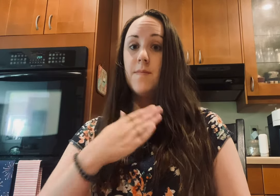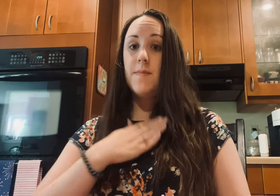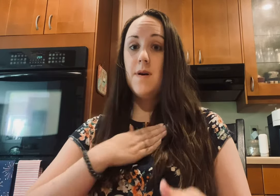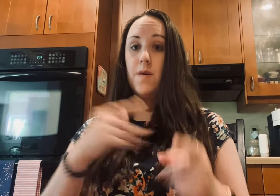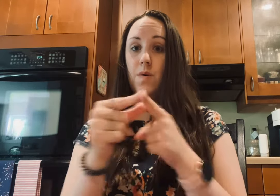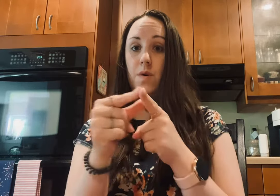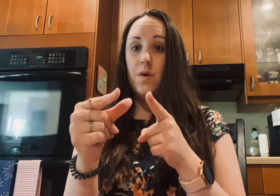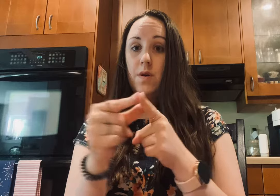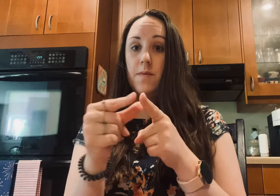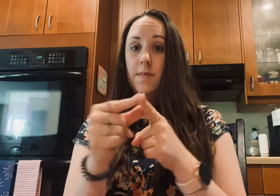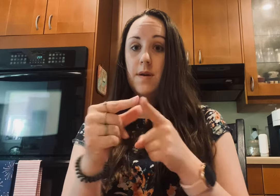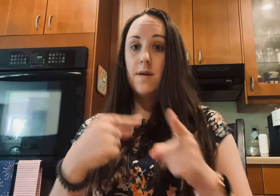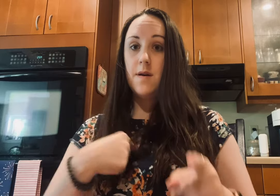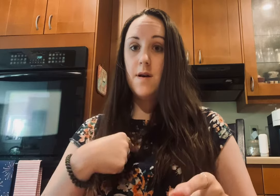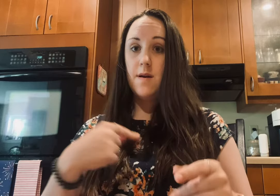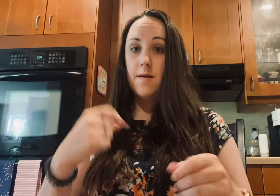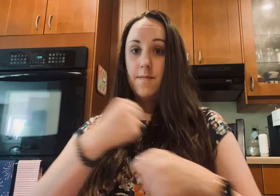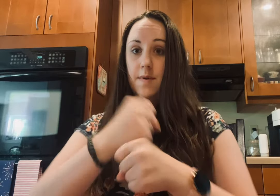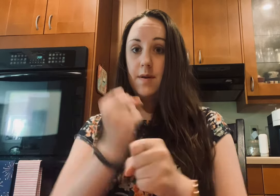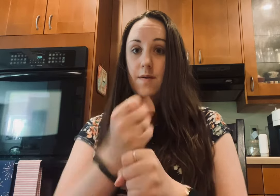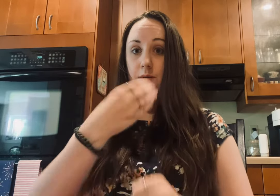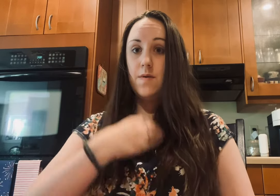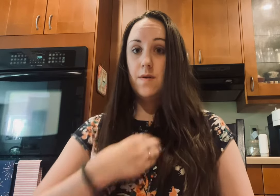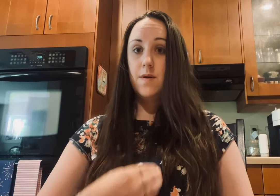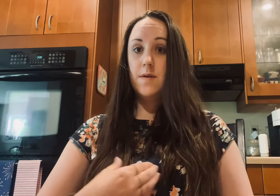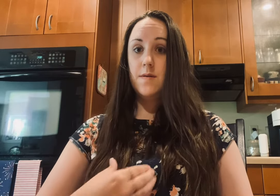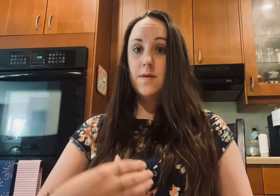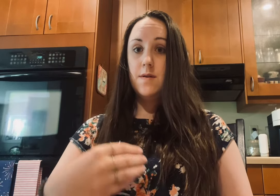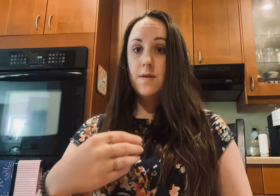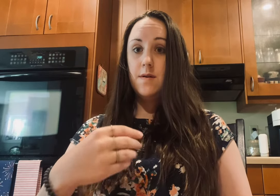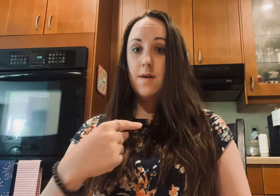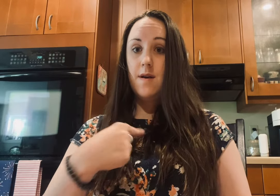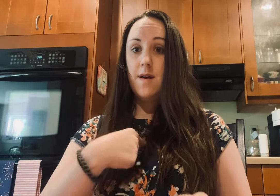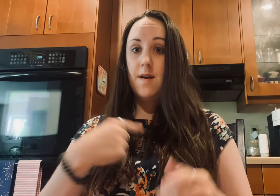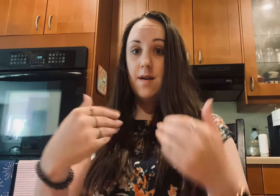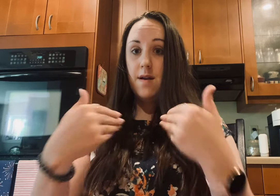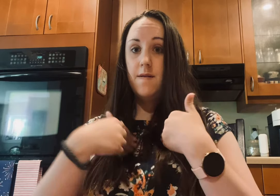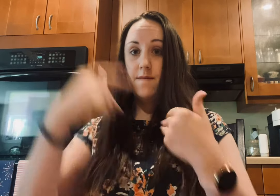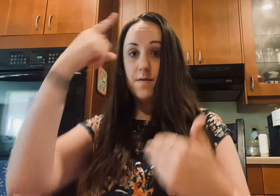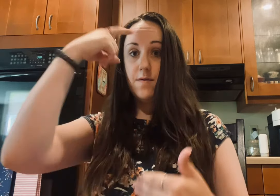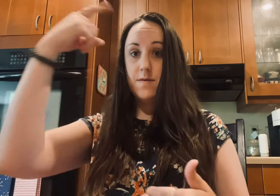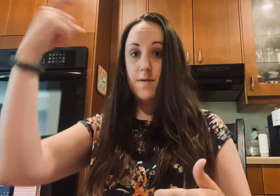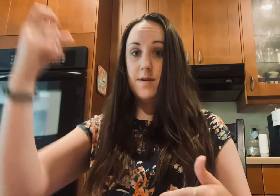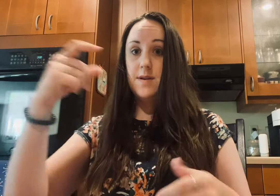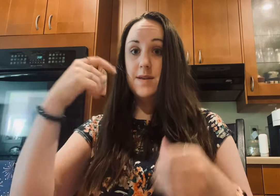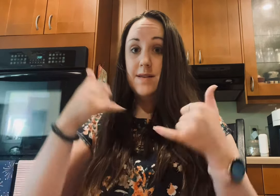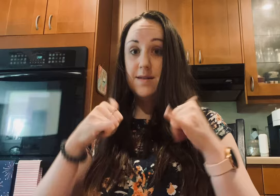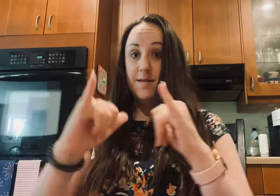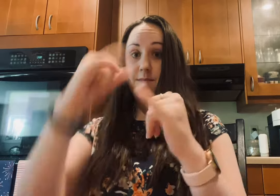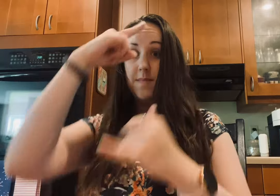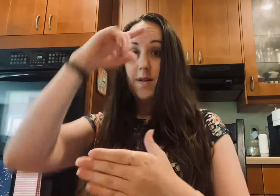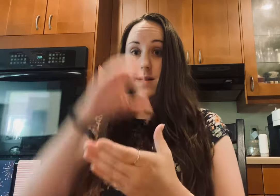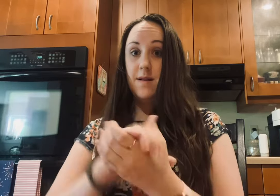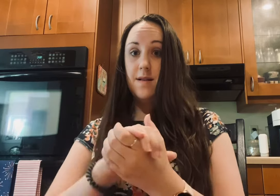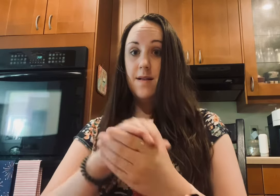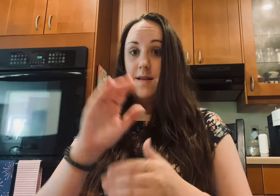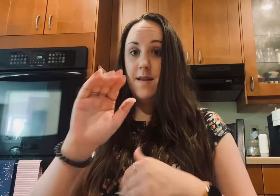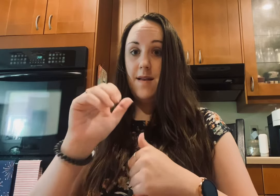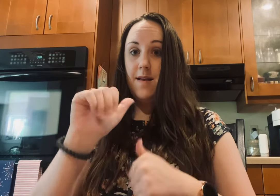words I make wishes I have dreams I have I still want to believe Anything can happen in this